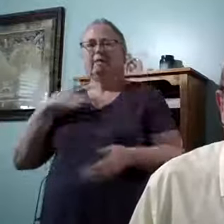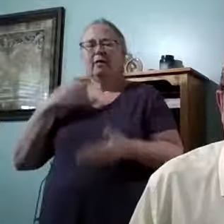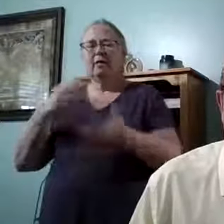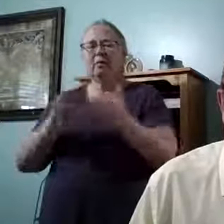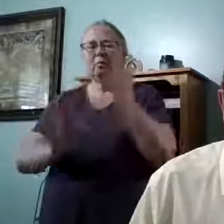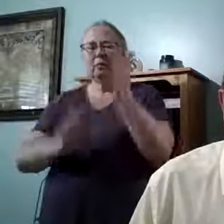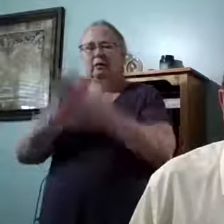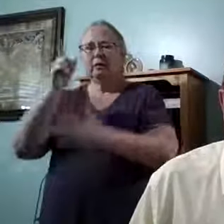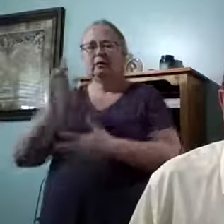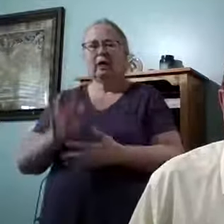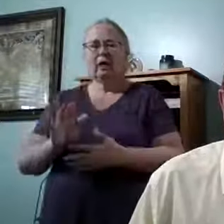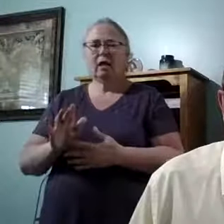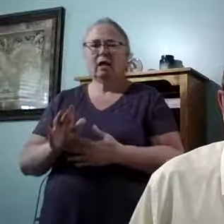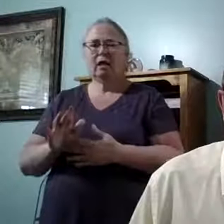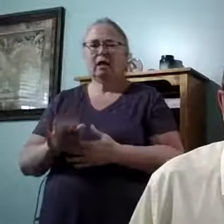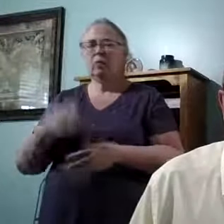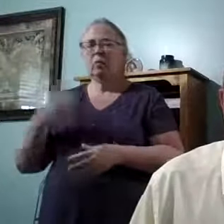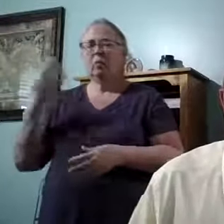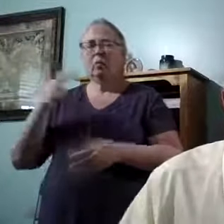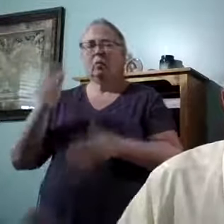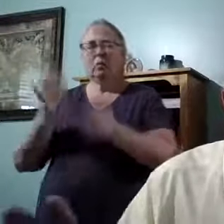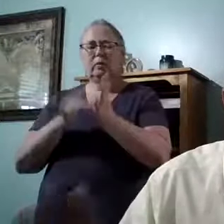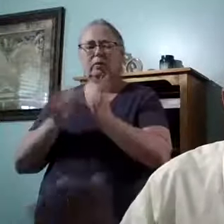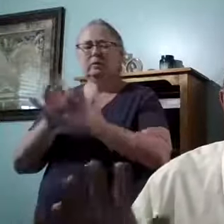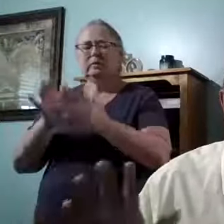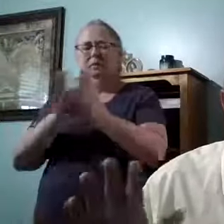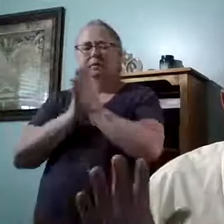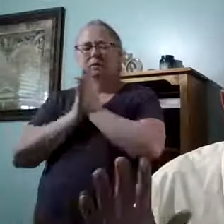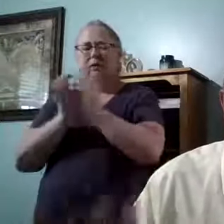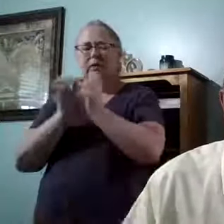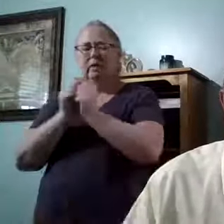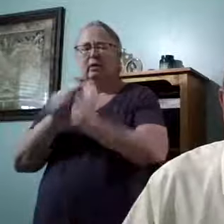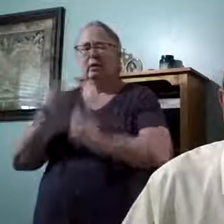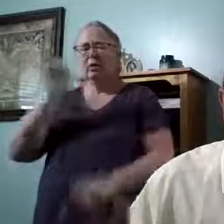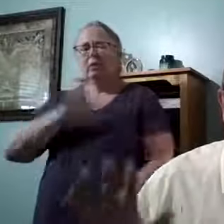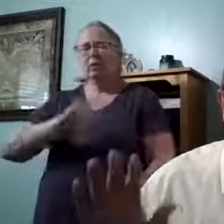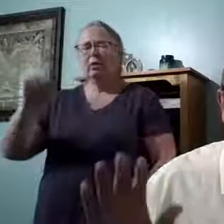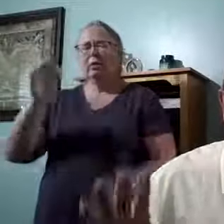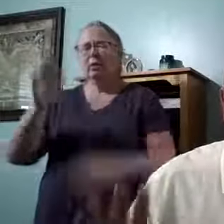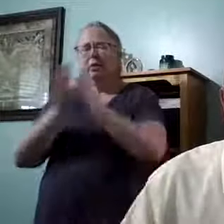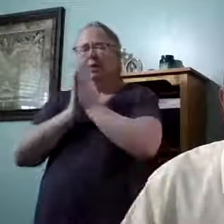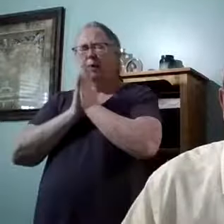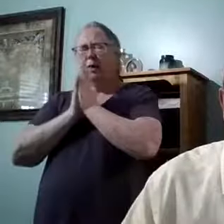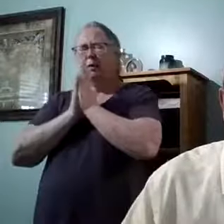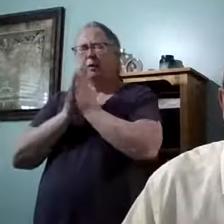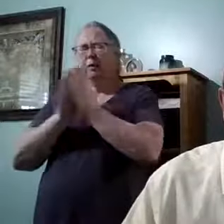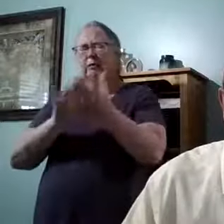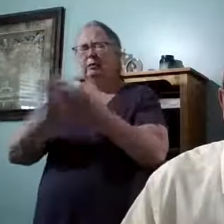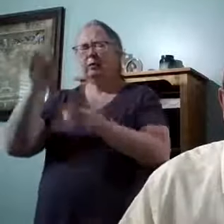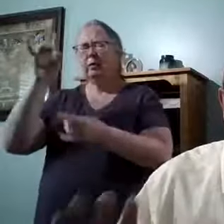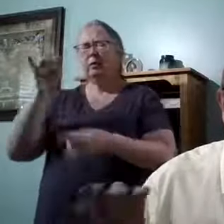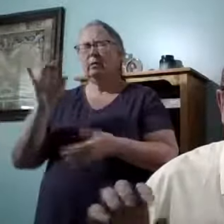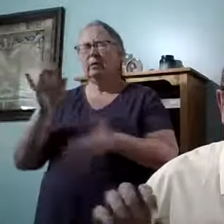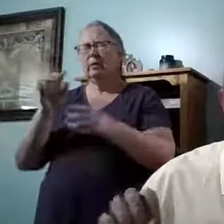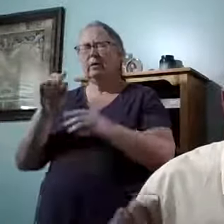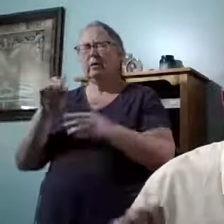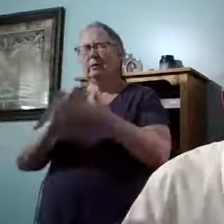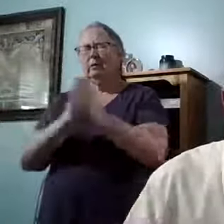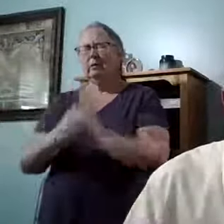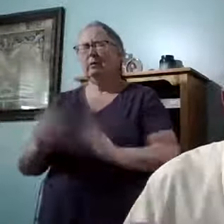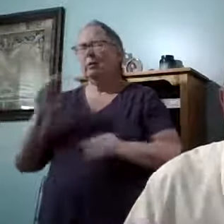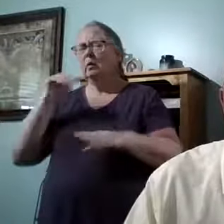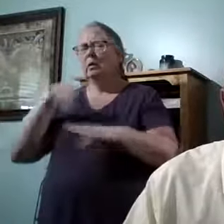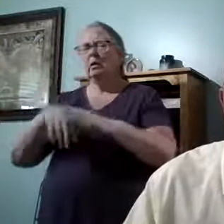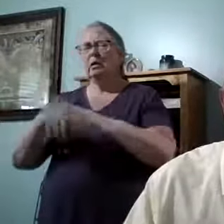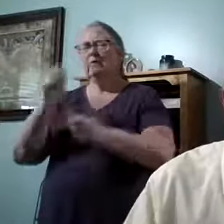presence of God. Oh, Jesus. Let's pray right now. Lord, I pray the spirit of peace would go into